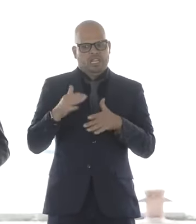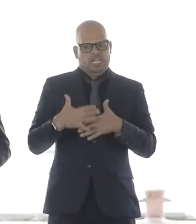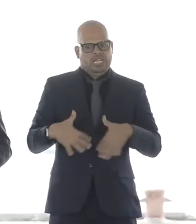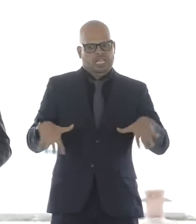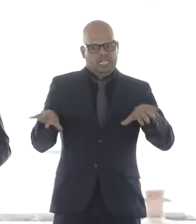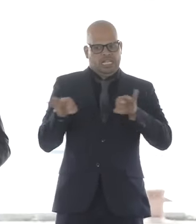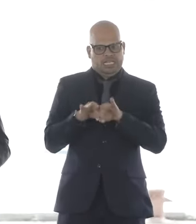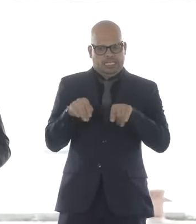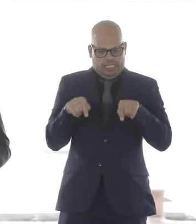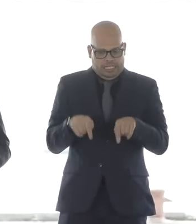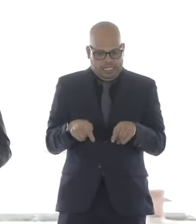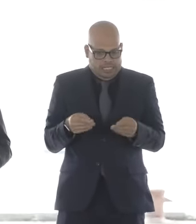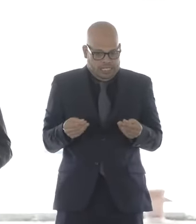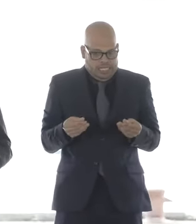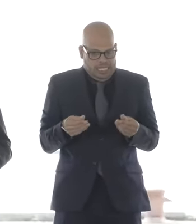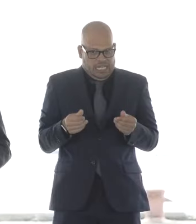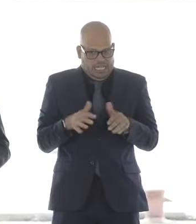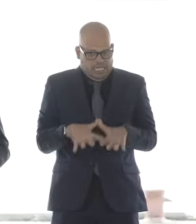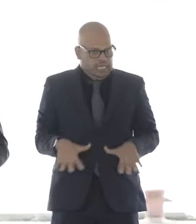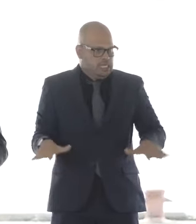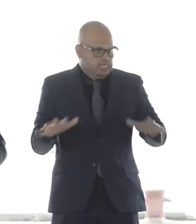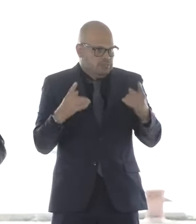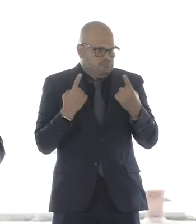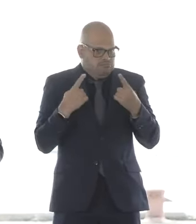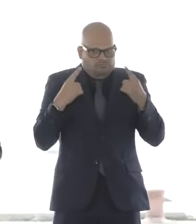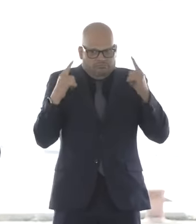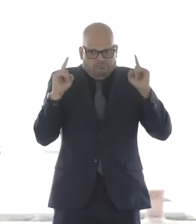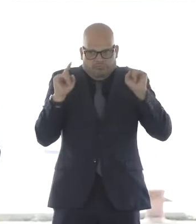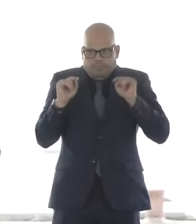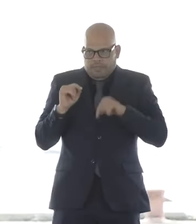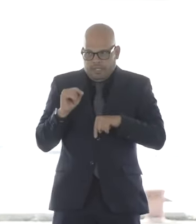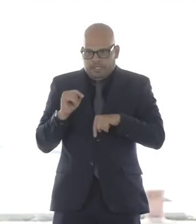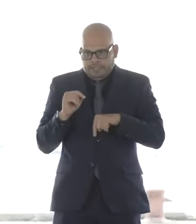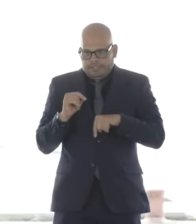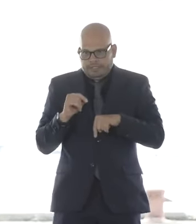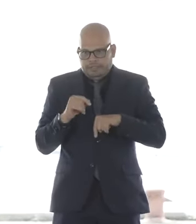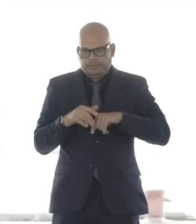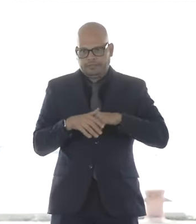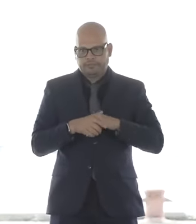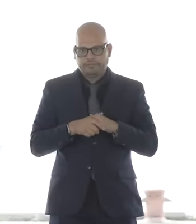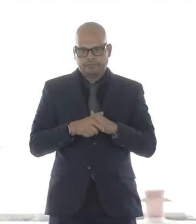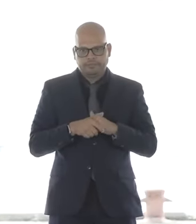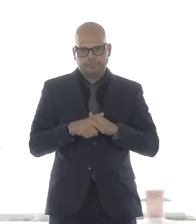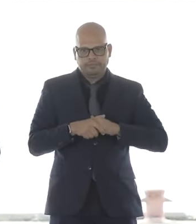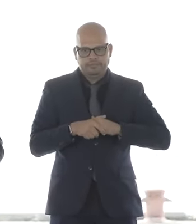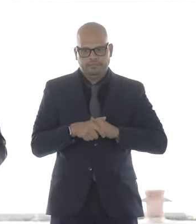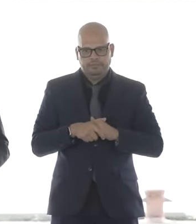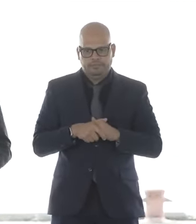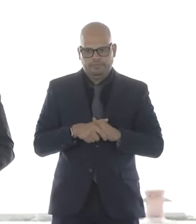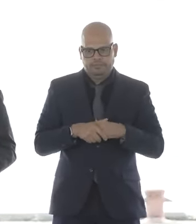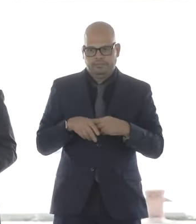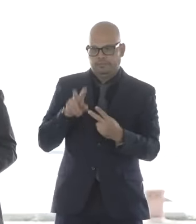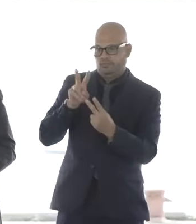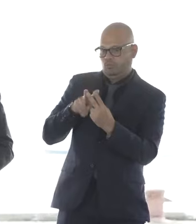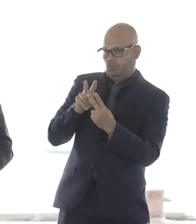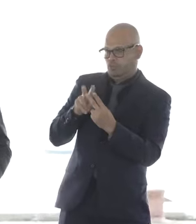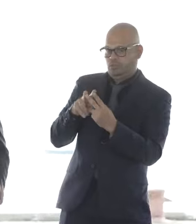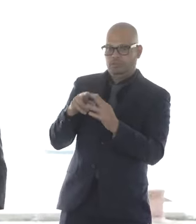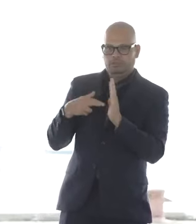and their involvement in this project from the very beginning. Both Josh Rall and Thomas Morkin are here today. So thank you.